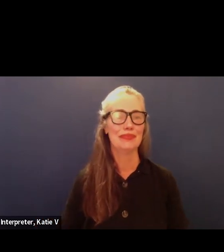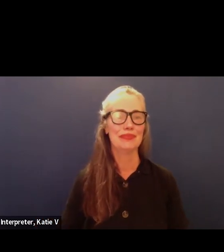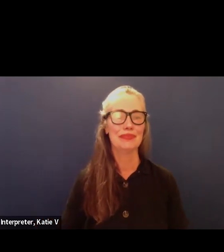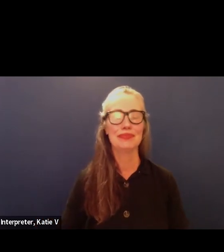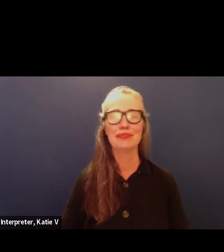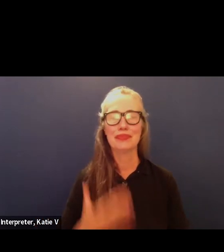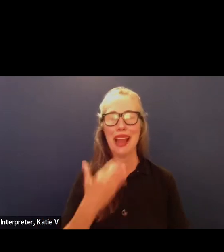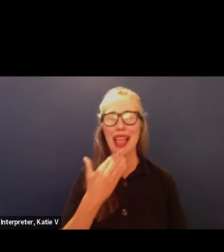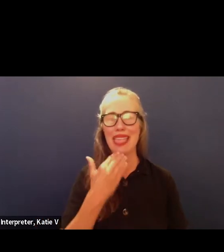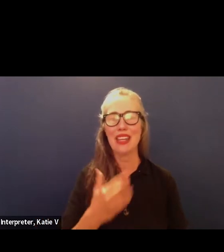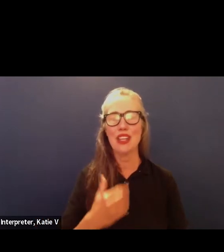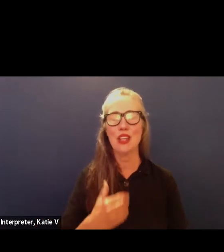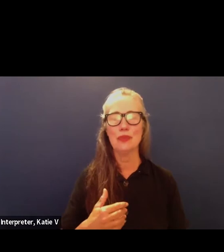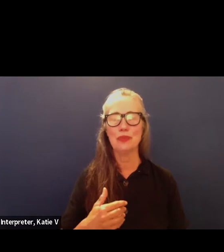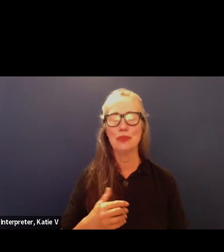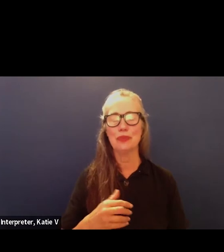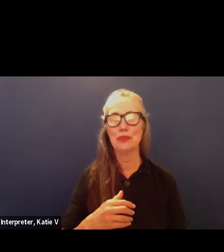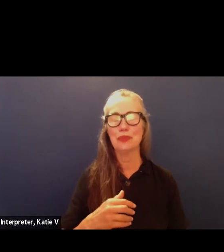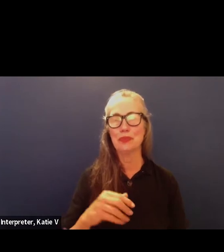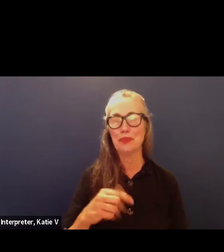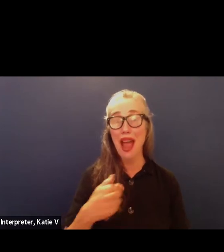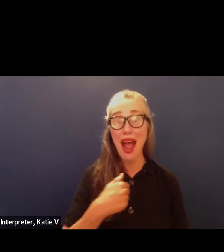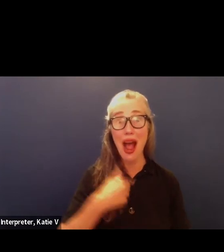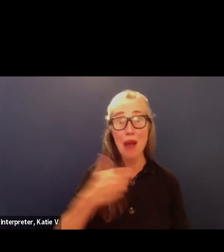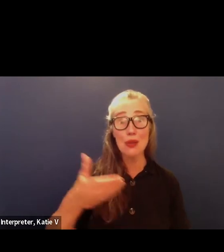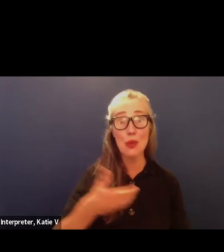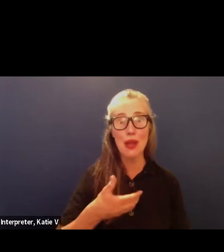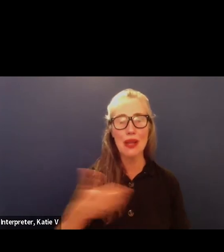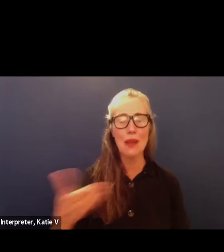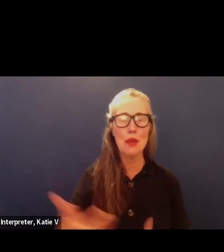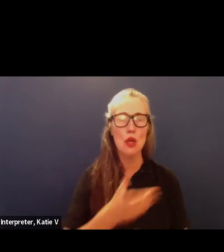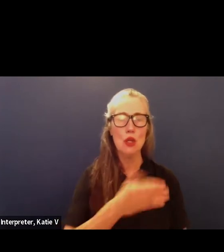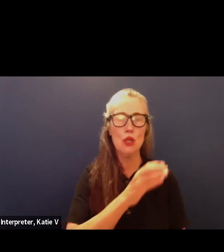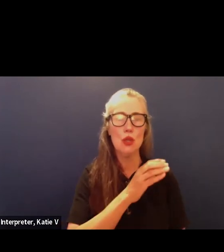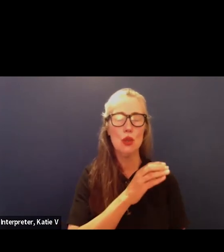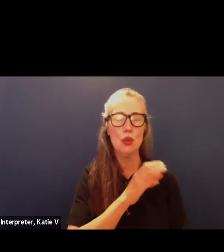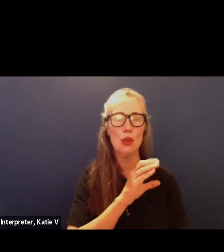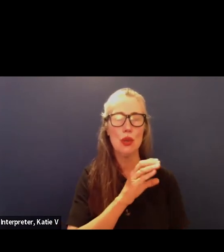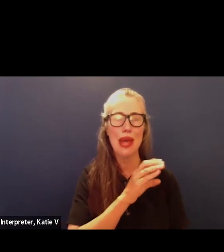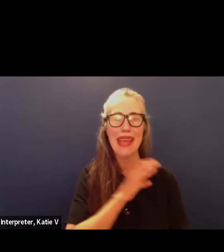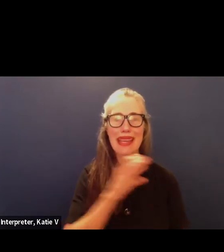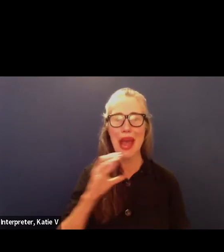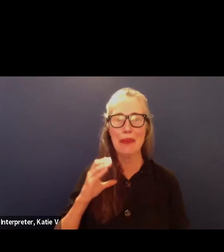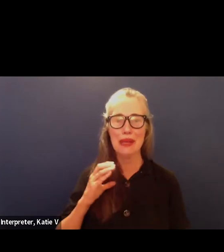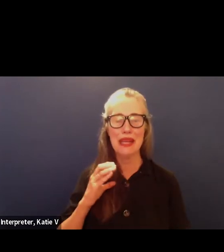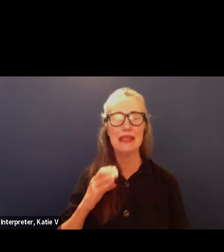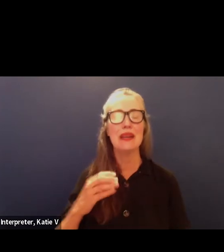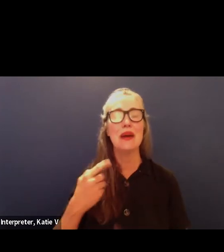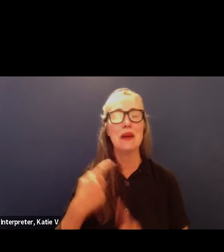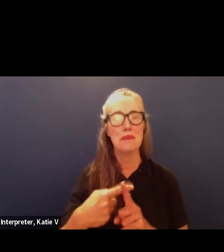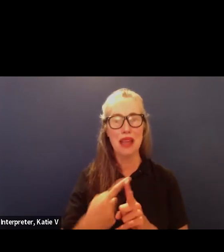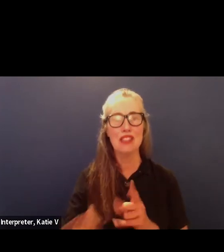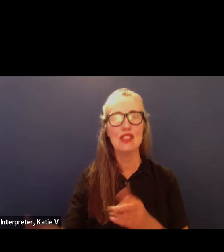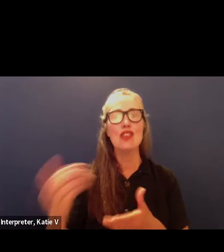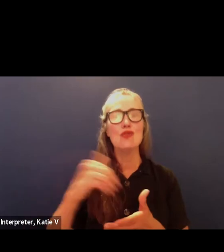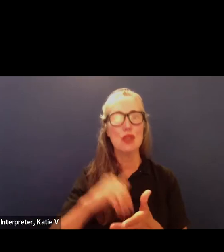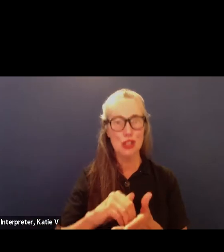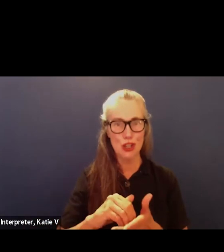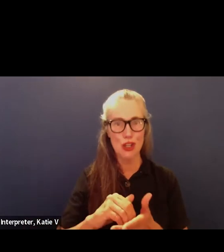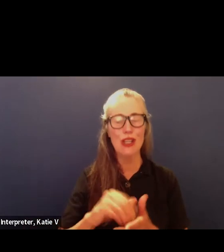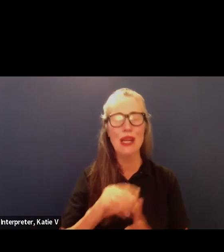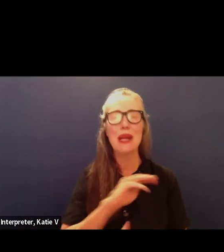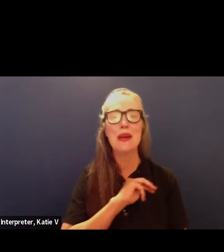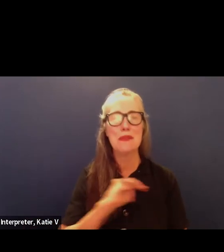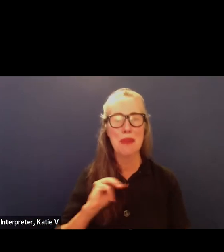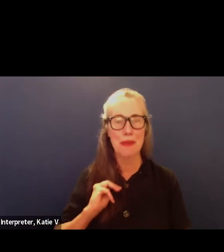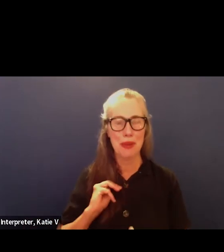thank you also i want to welcome all our new cabinet members and our returning members of this team as well as